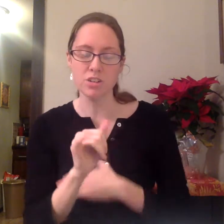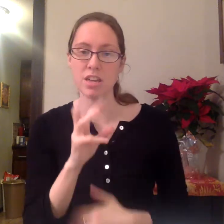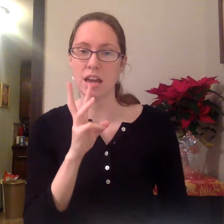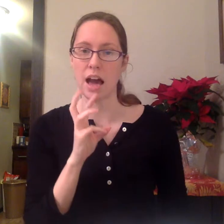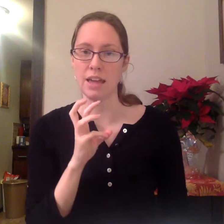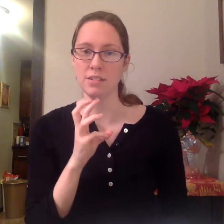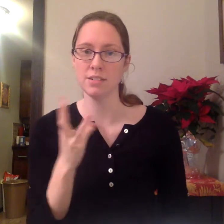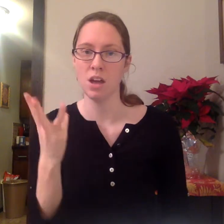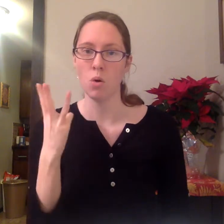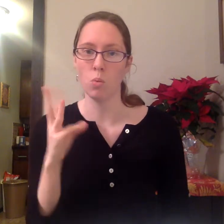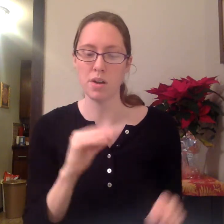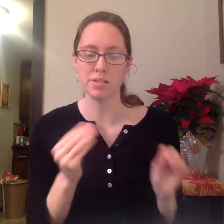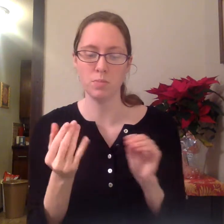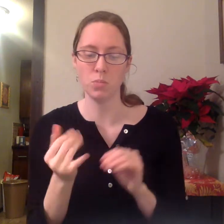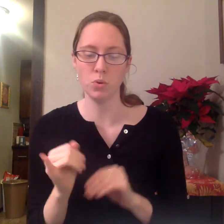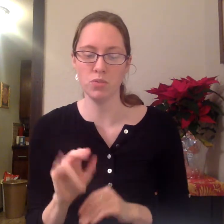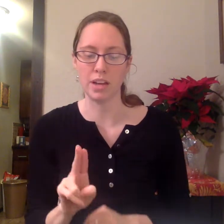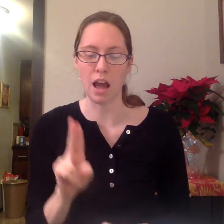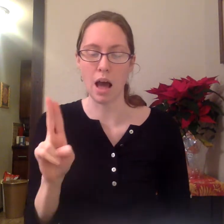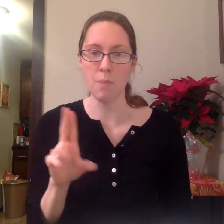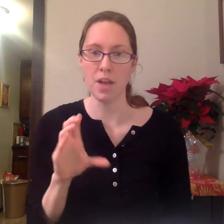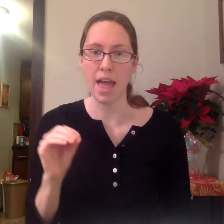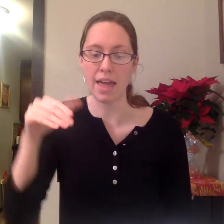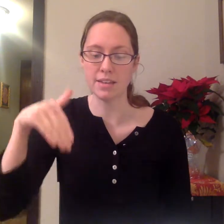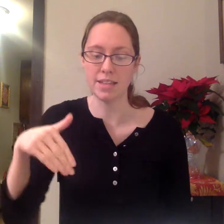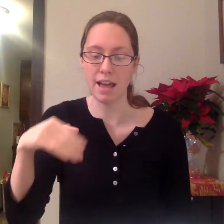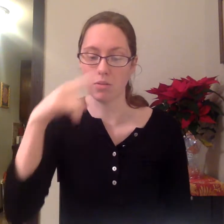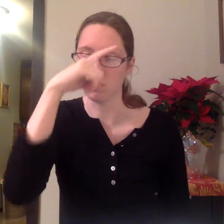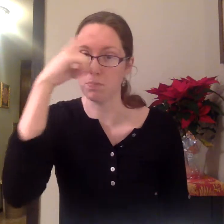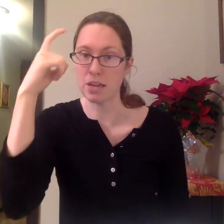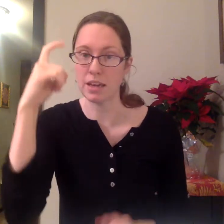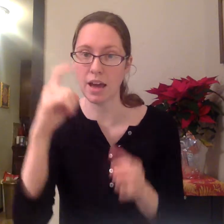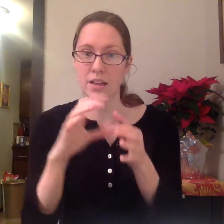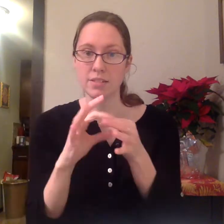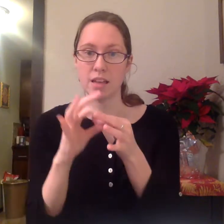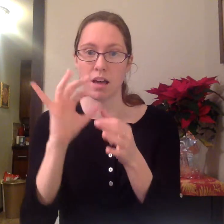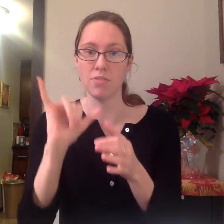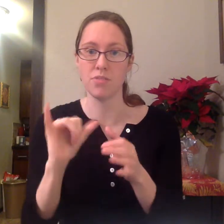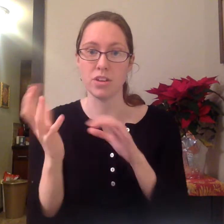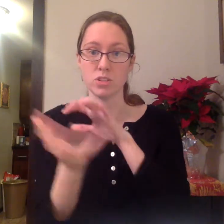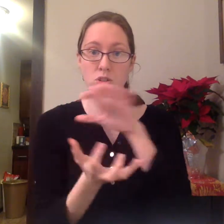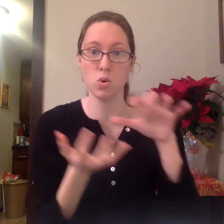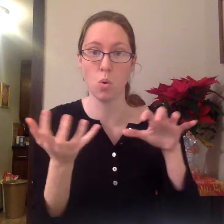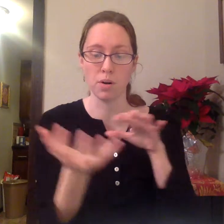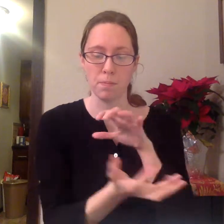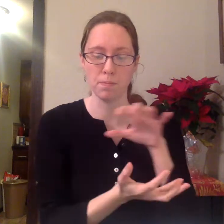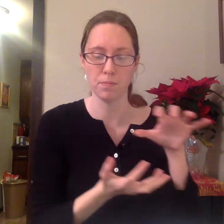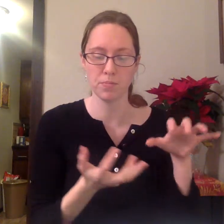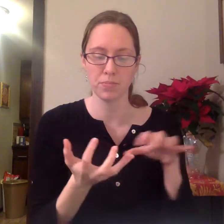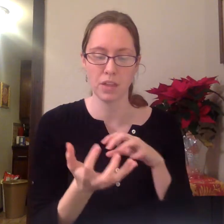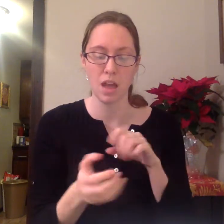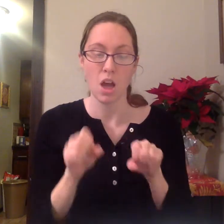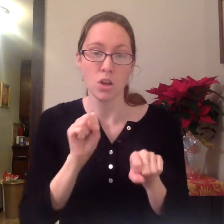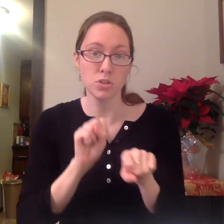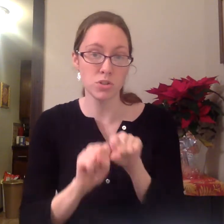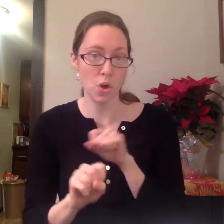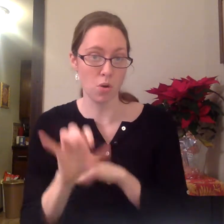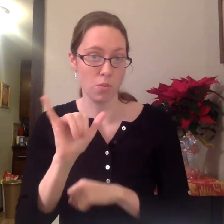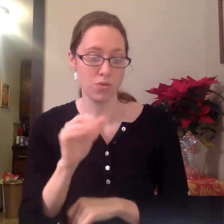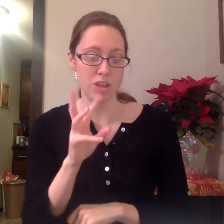the ice was moving up and down because of the storm. So, the